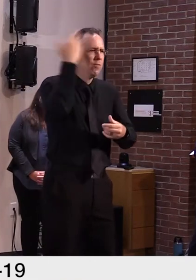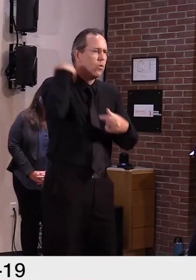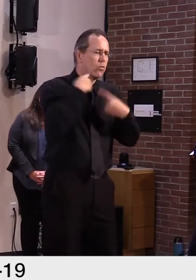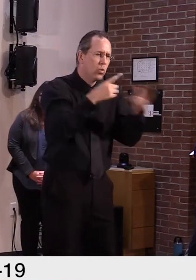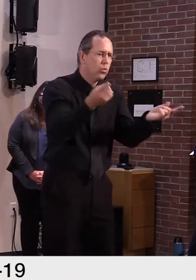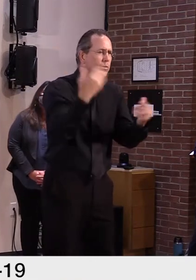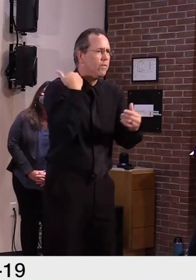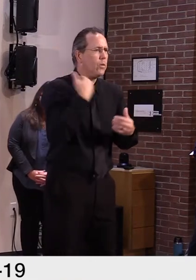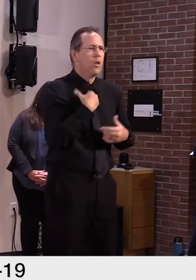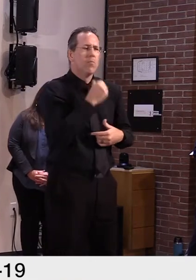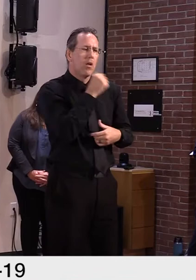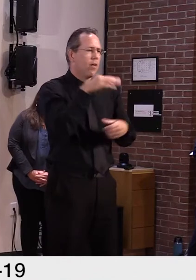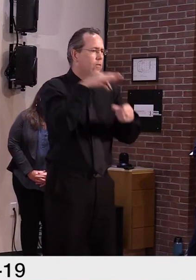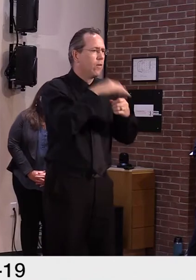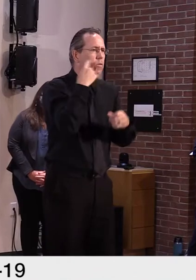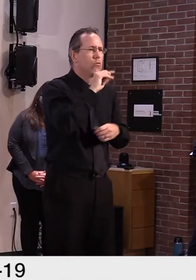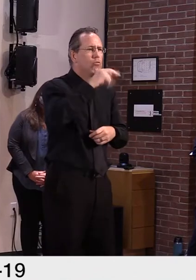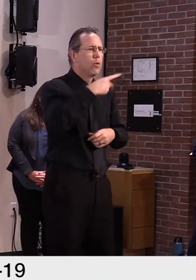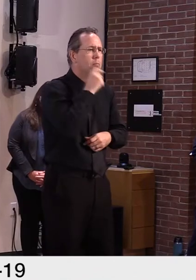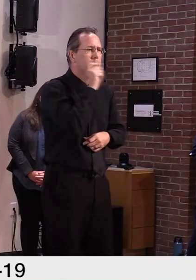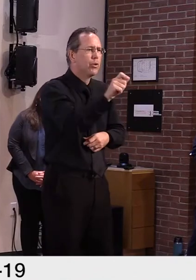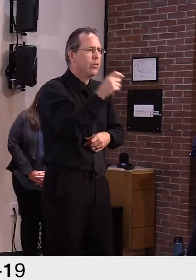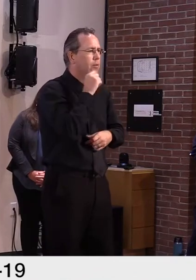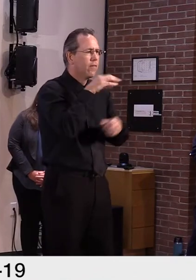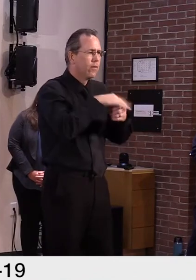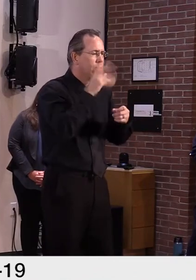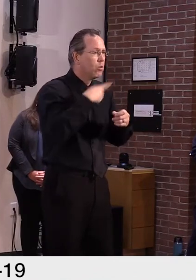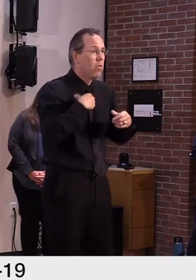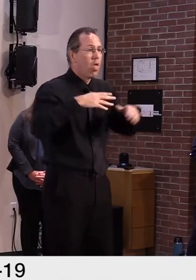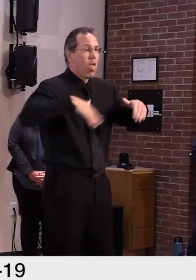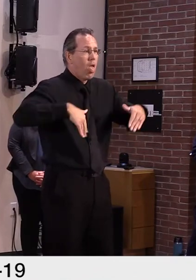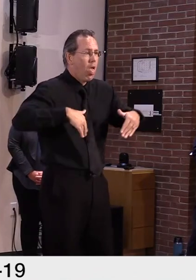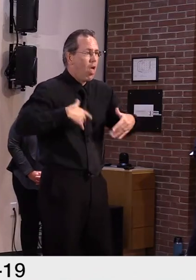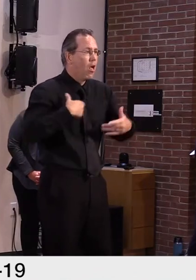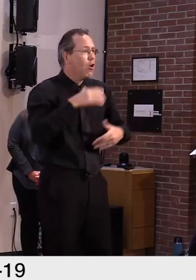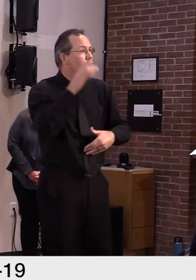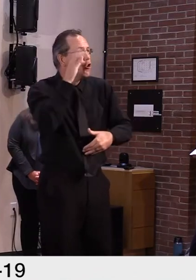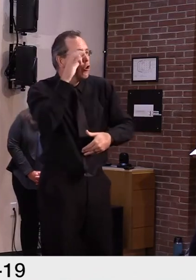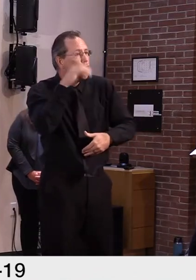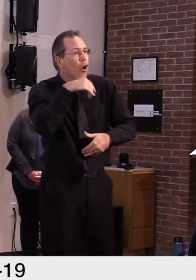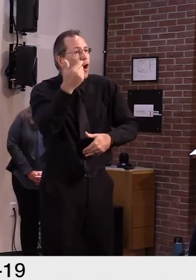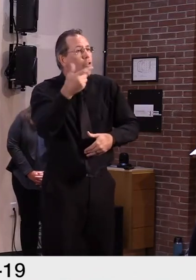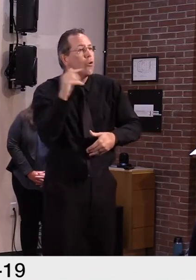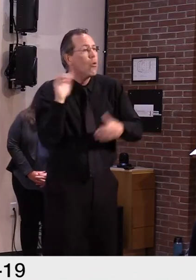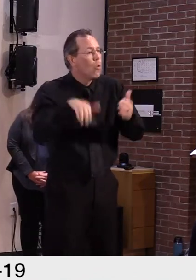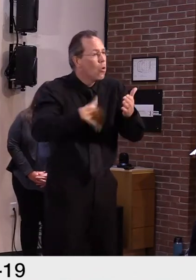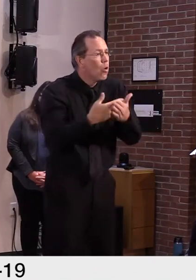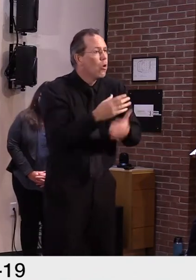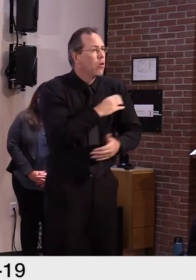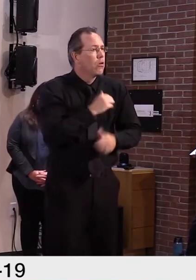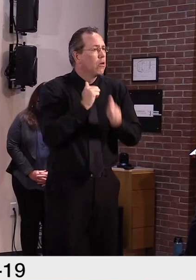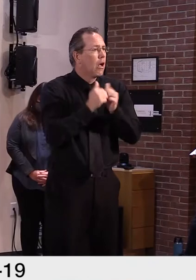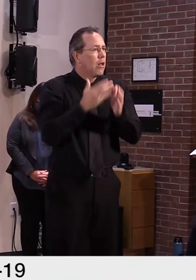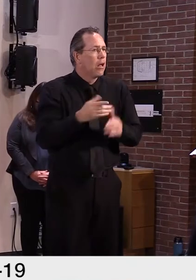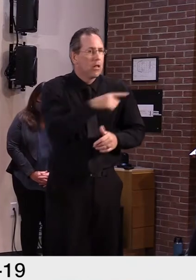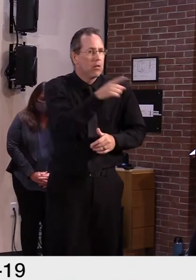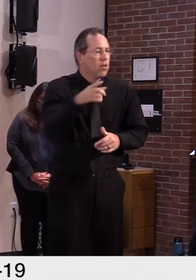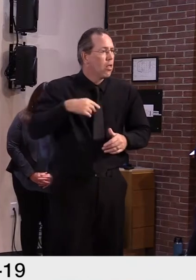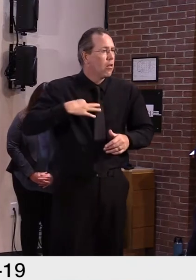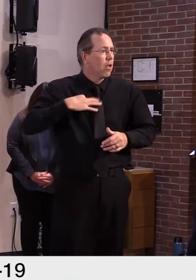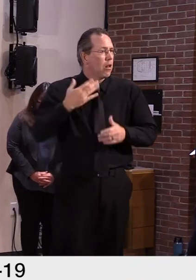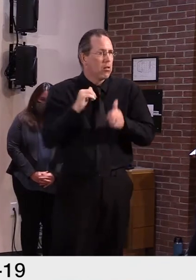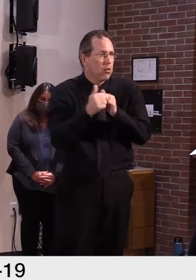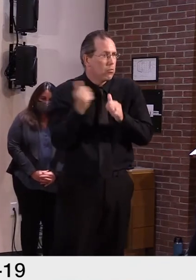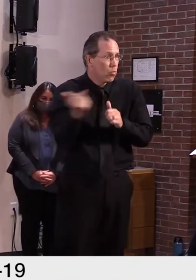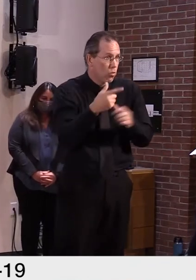We'll see. You know, I'm a centrist. I'm a moderate. I want to hear some of his views about bringing people together and supporting some of the